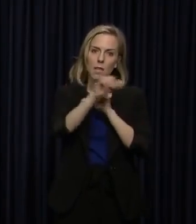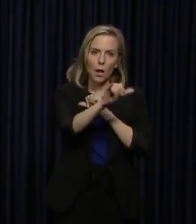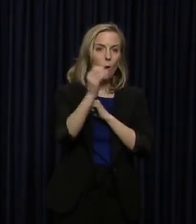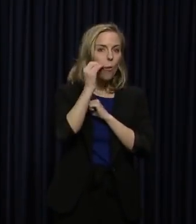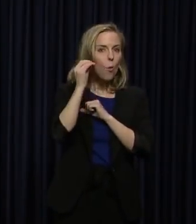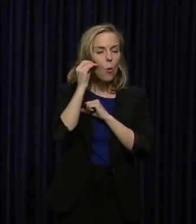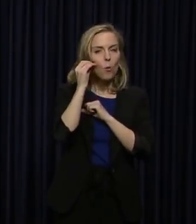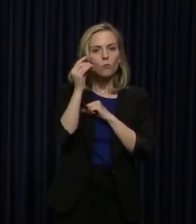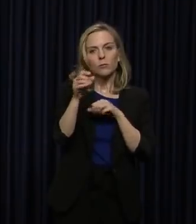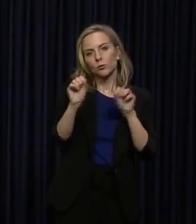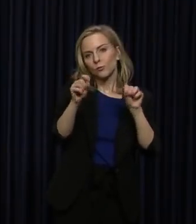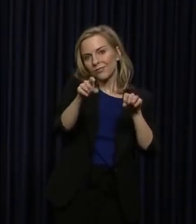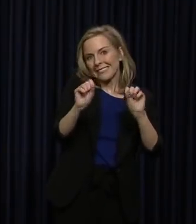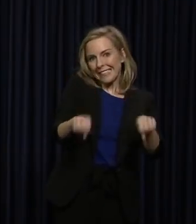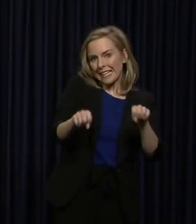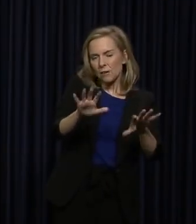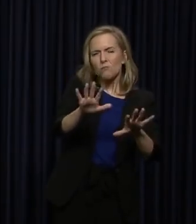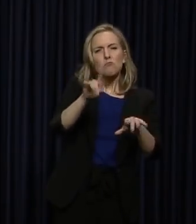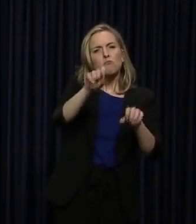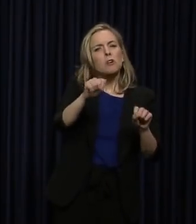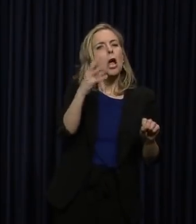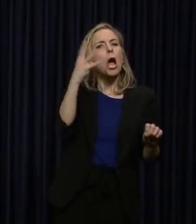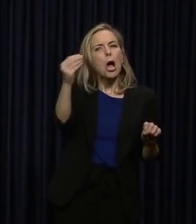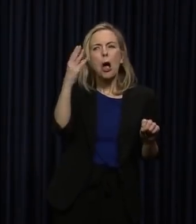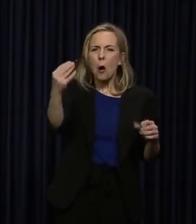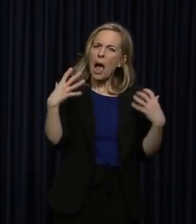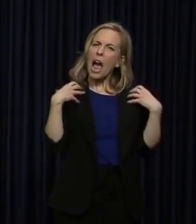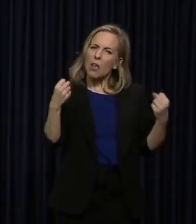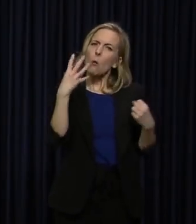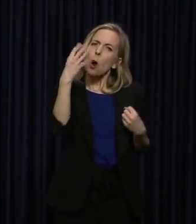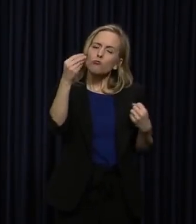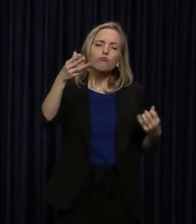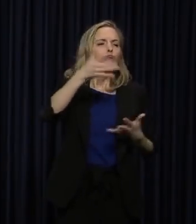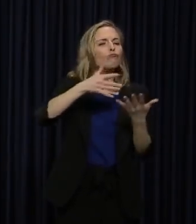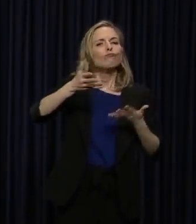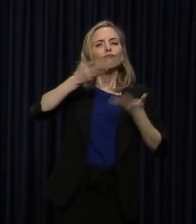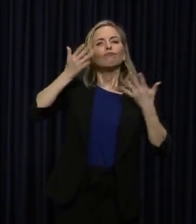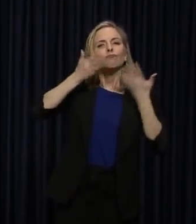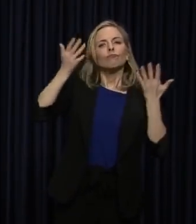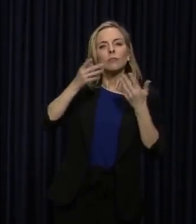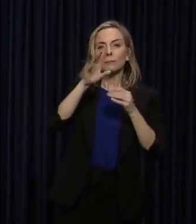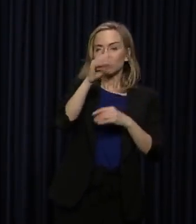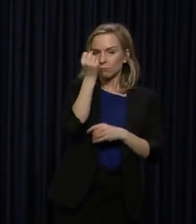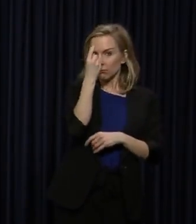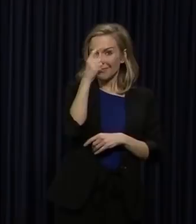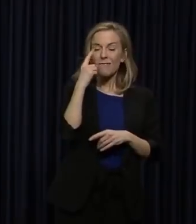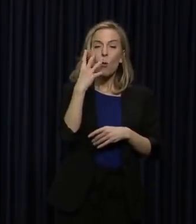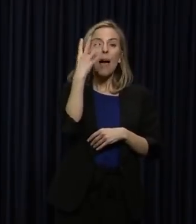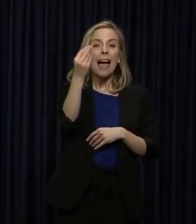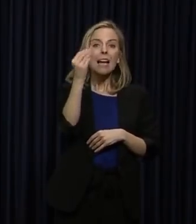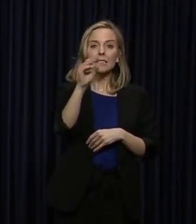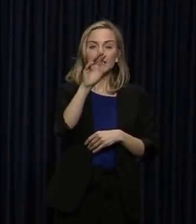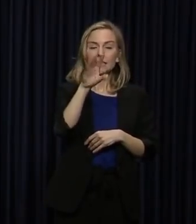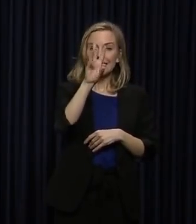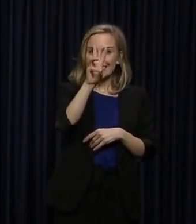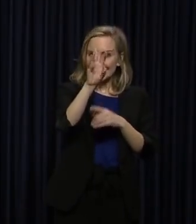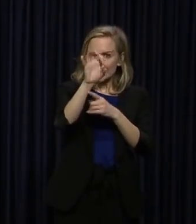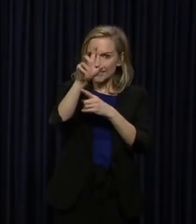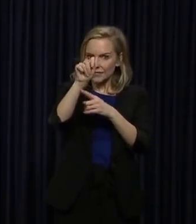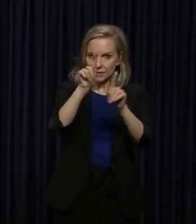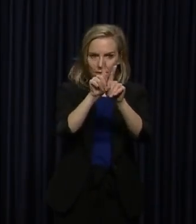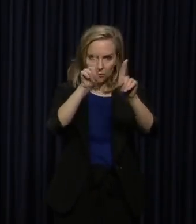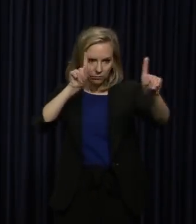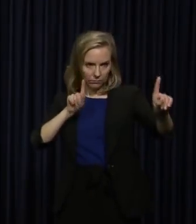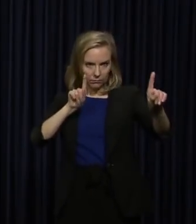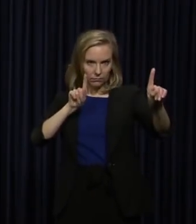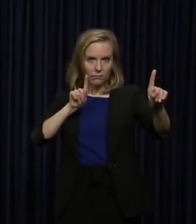as much as possible, though you can certainly get outside. It's healthy for you. But six feet from other individuals.